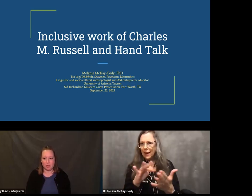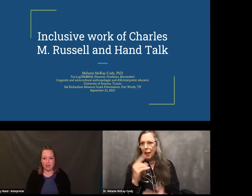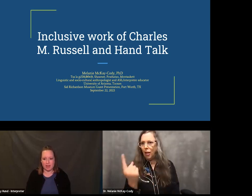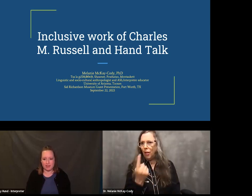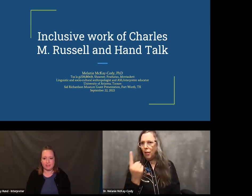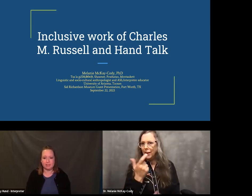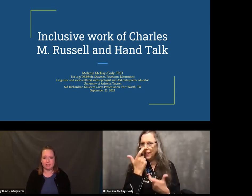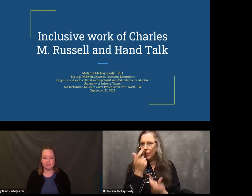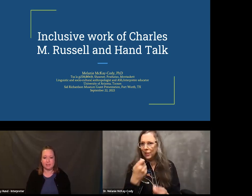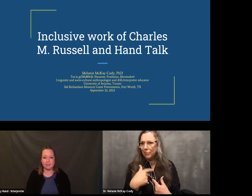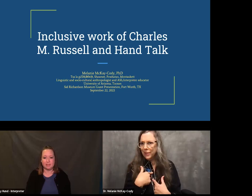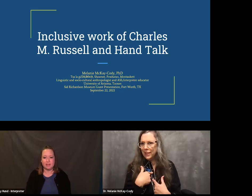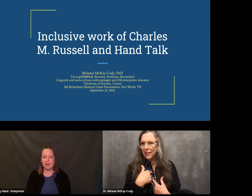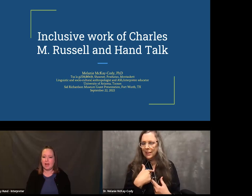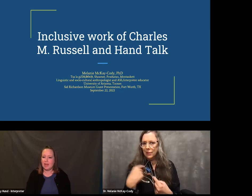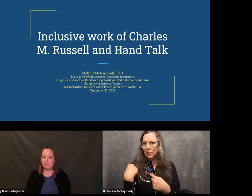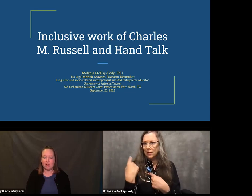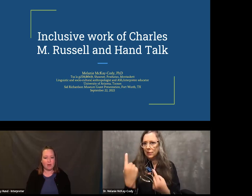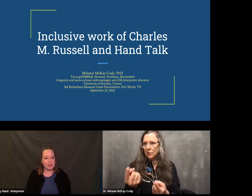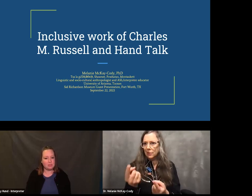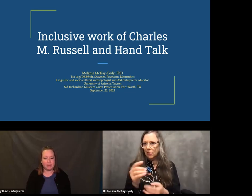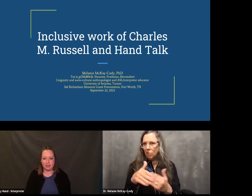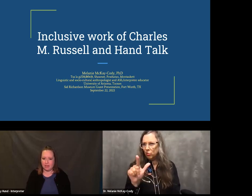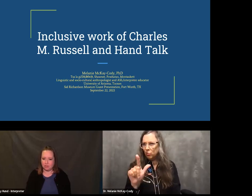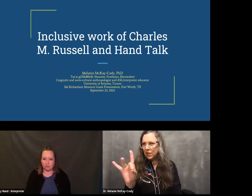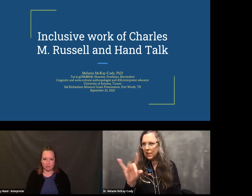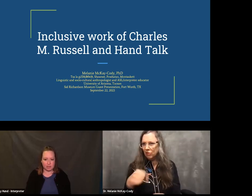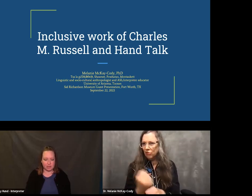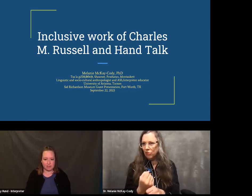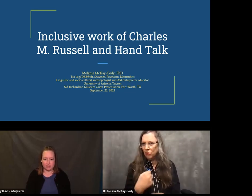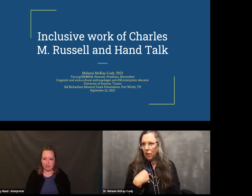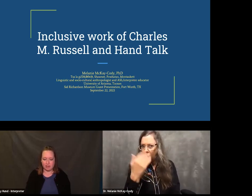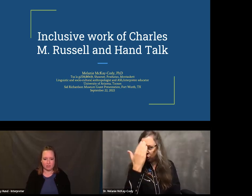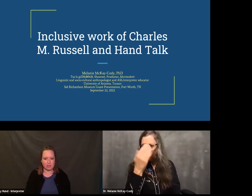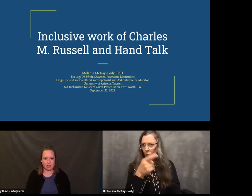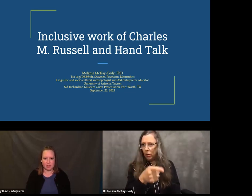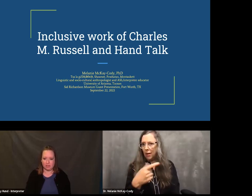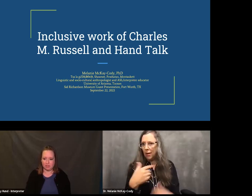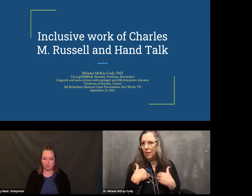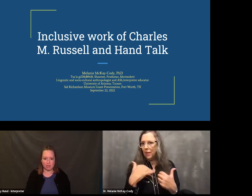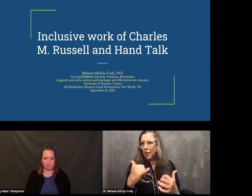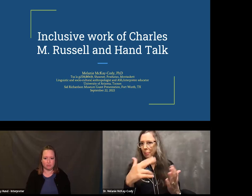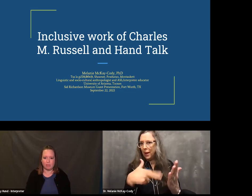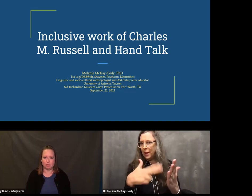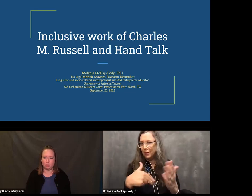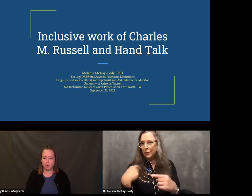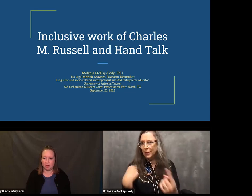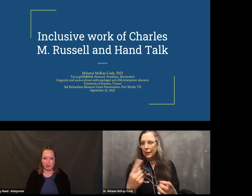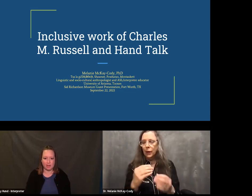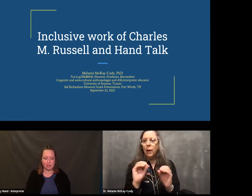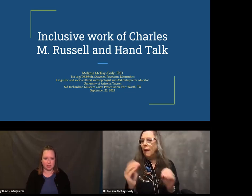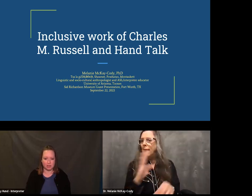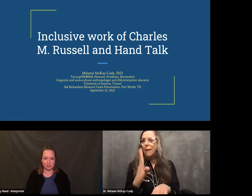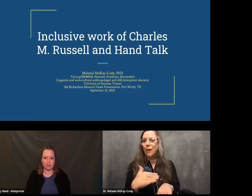I'm going to go ahead. I have always been interested in studying these things. For about